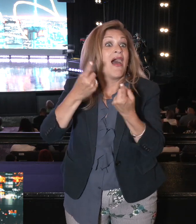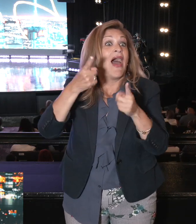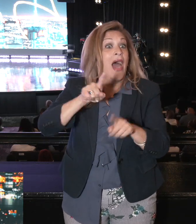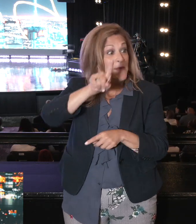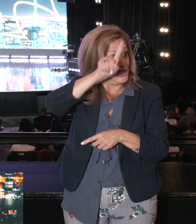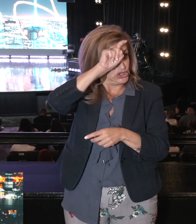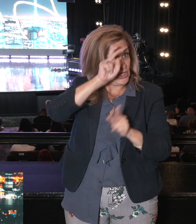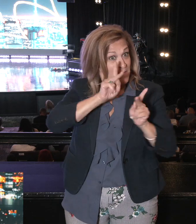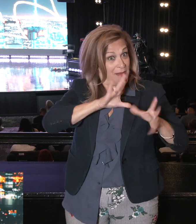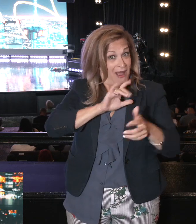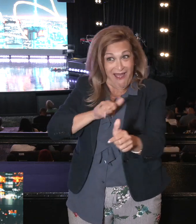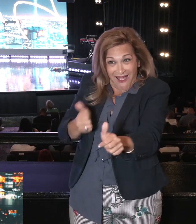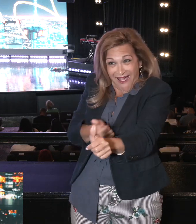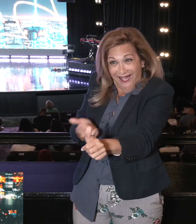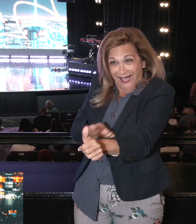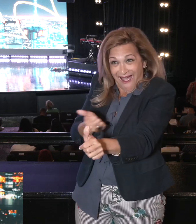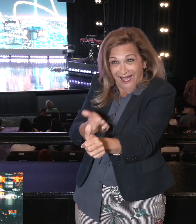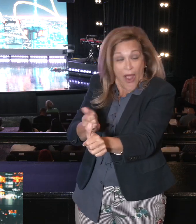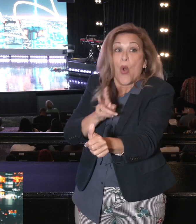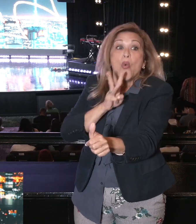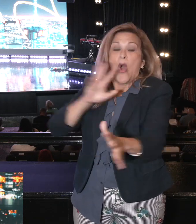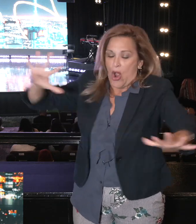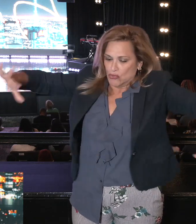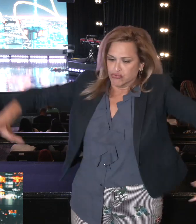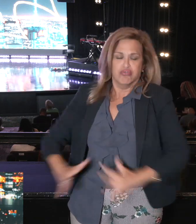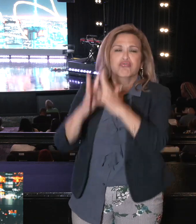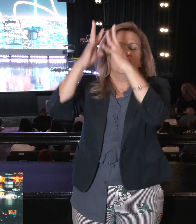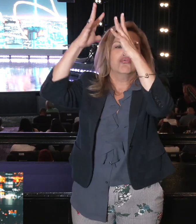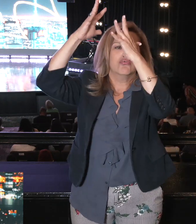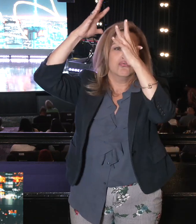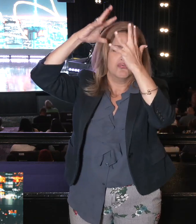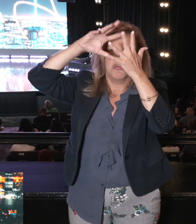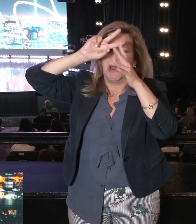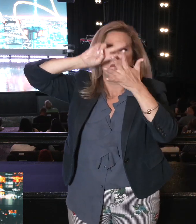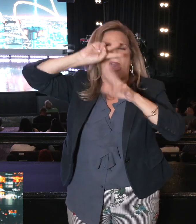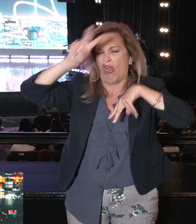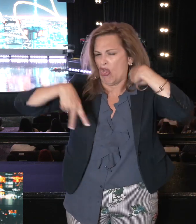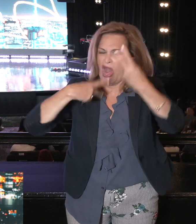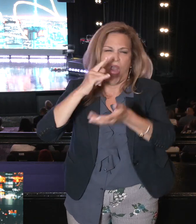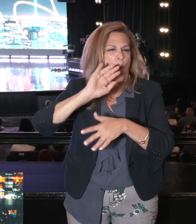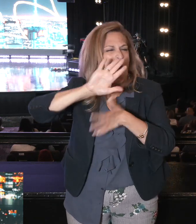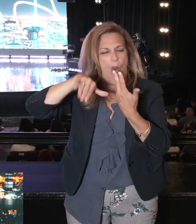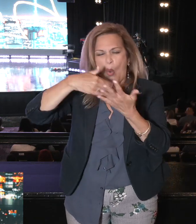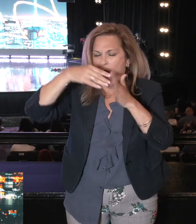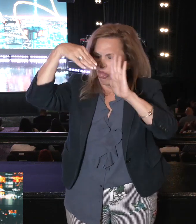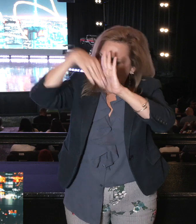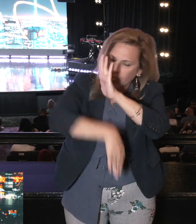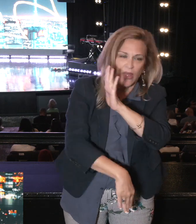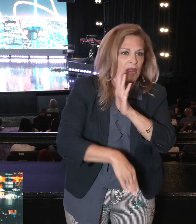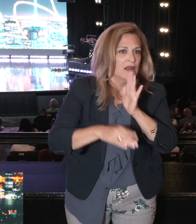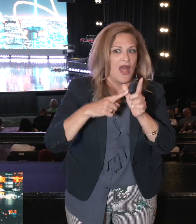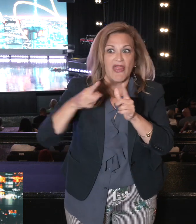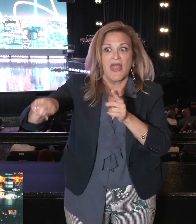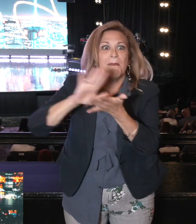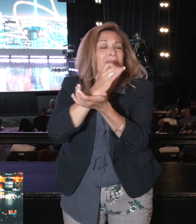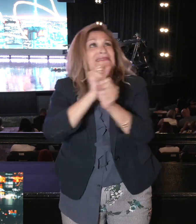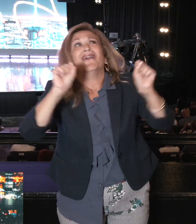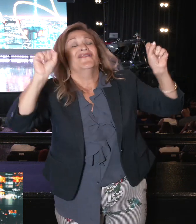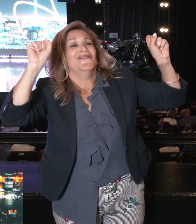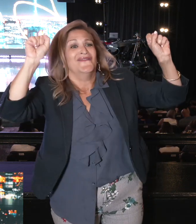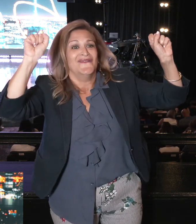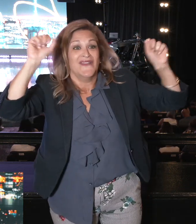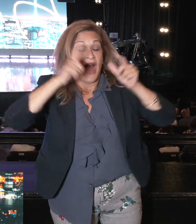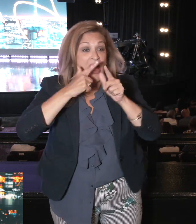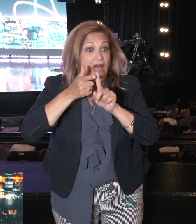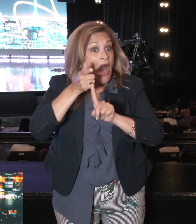it, God allowed the waters to close, and they all drowned, giving them a great deliverance. And then now, going forward, a cloud appears over